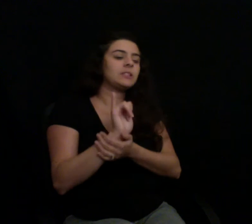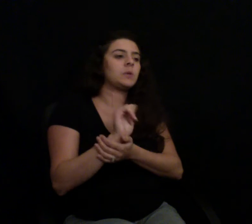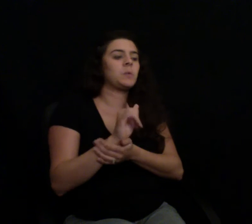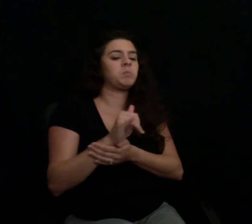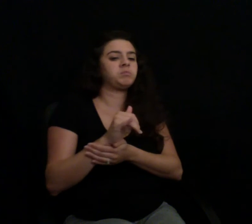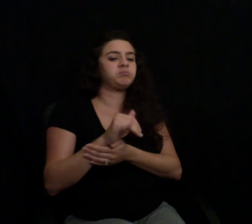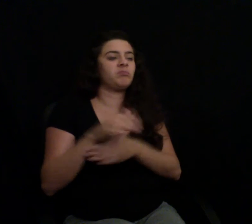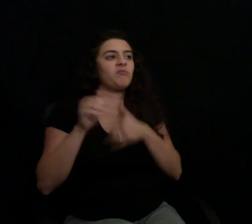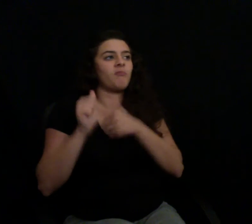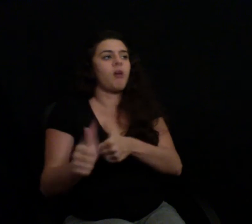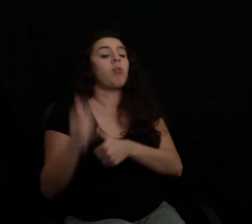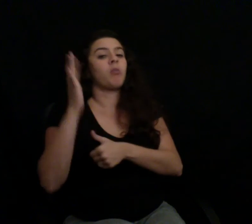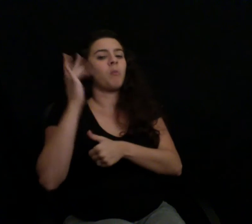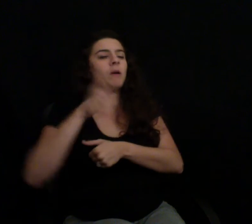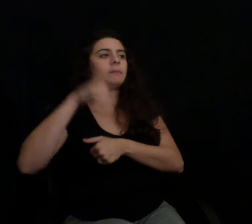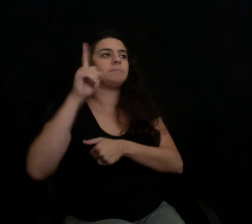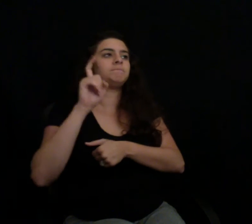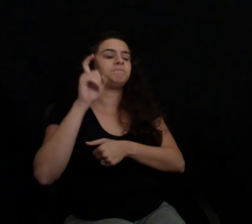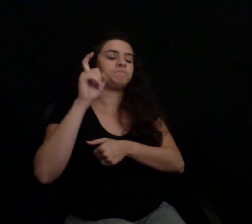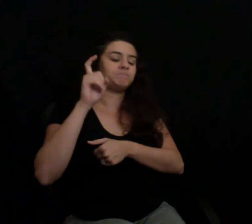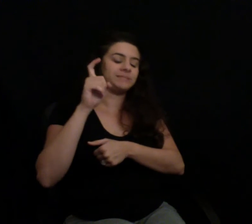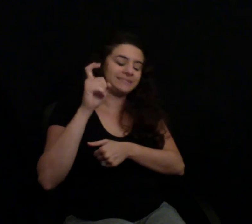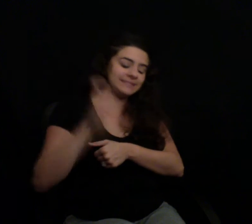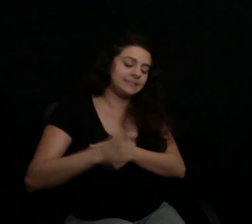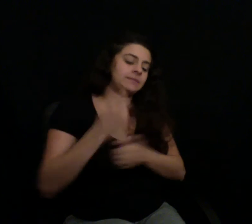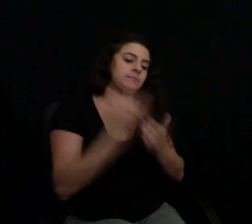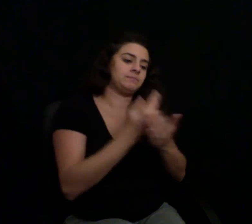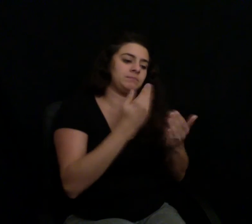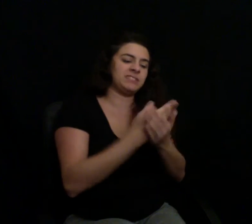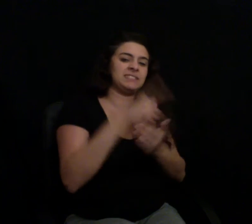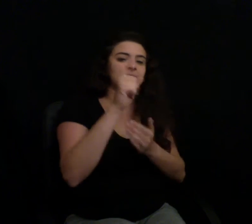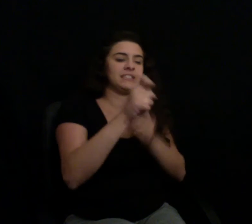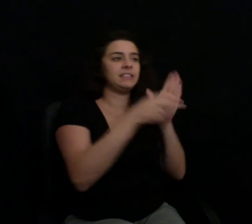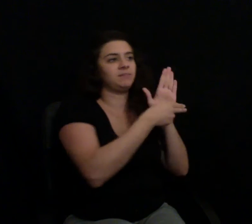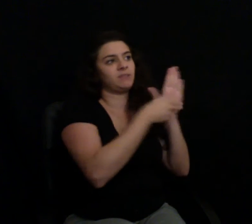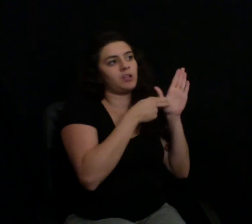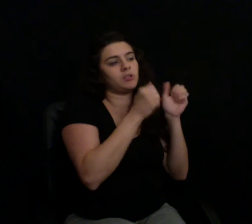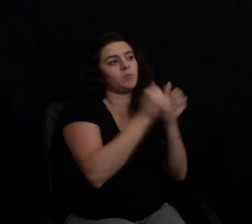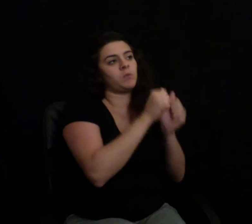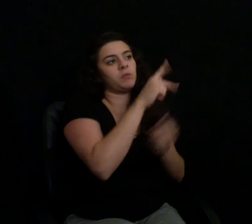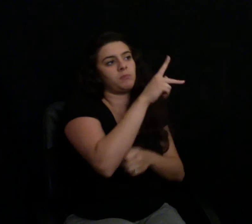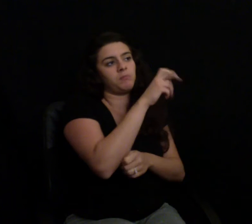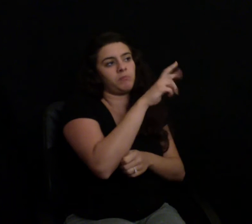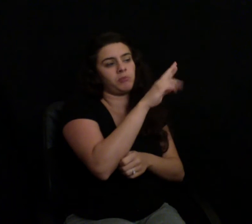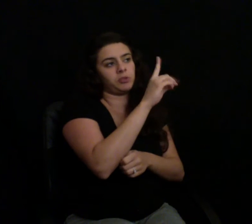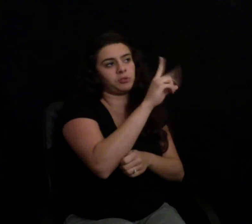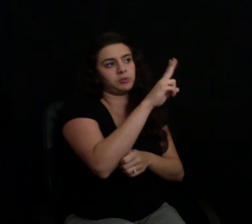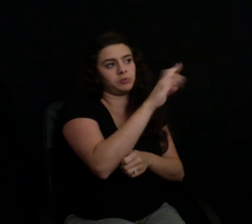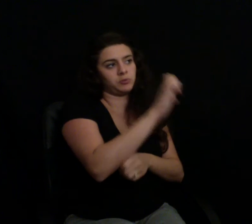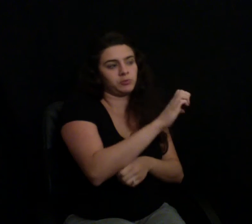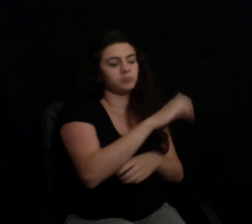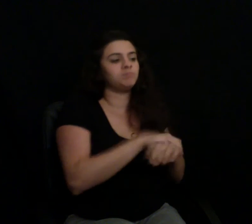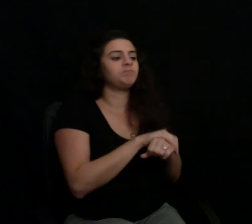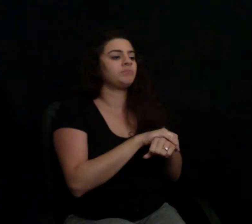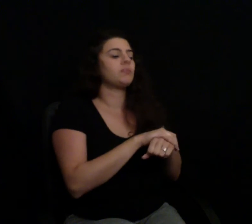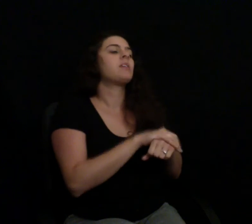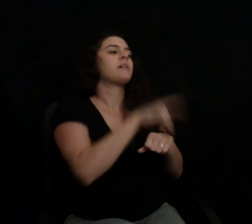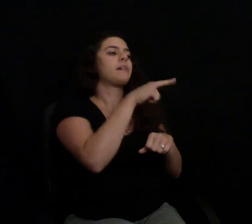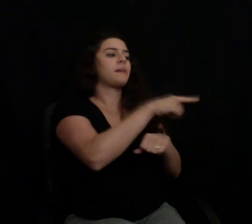they have captured every asset you own. You either